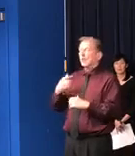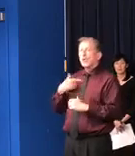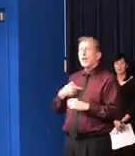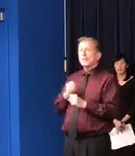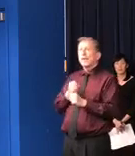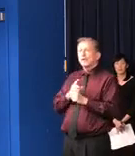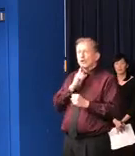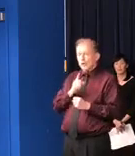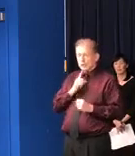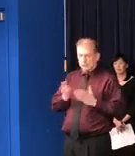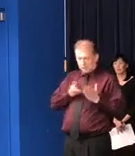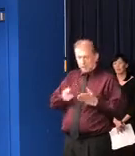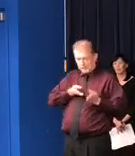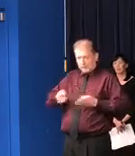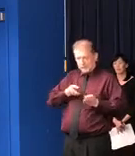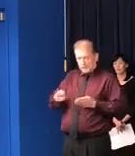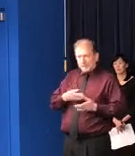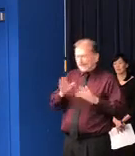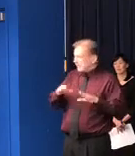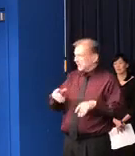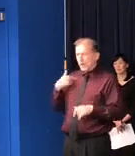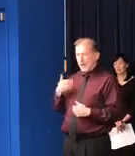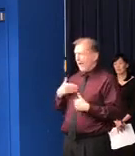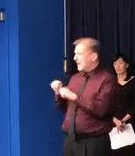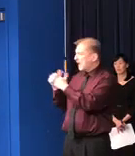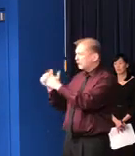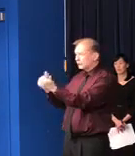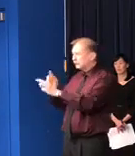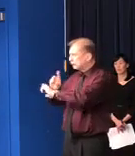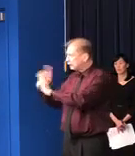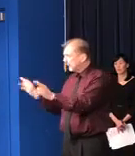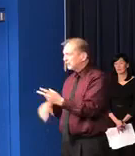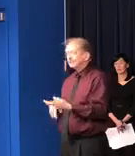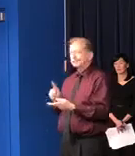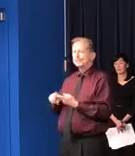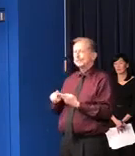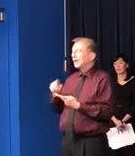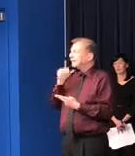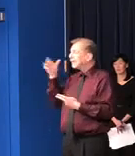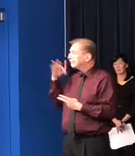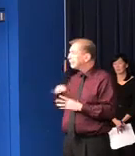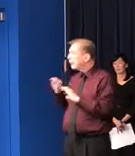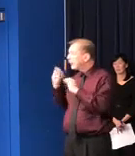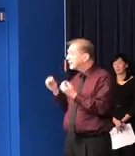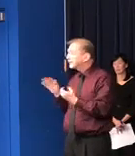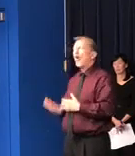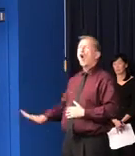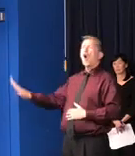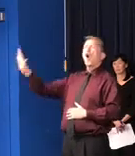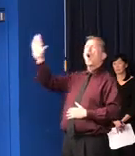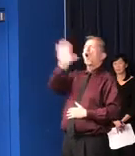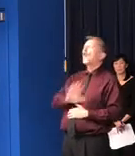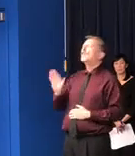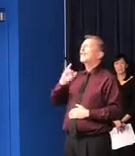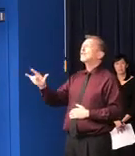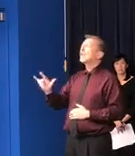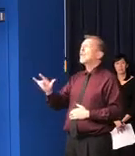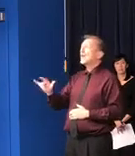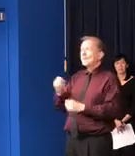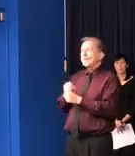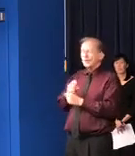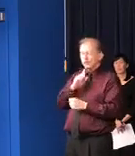working with our existing agencies, the nonprofit organizations all across the state to see if we can house